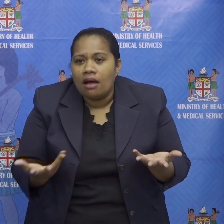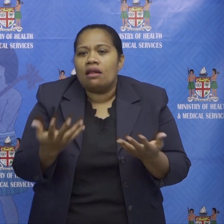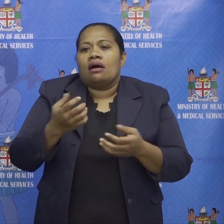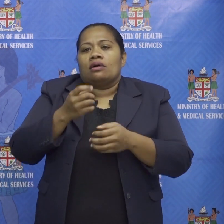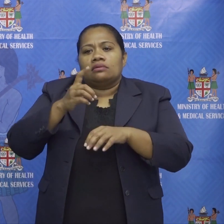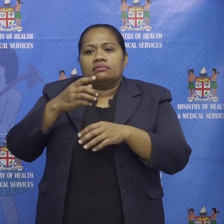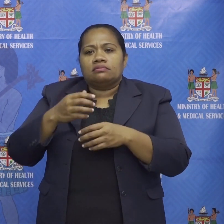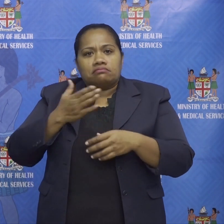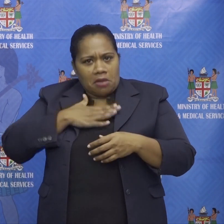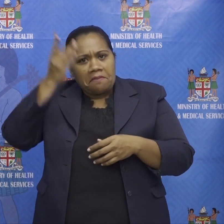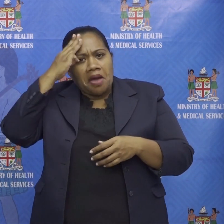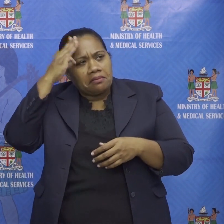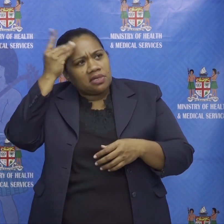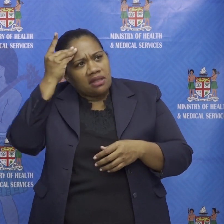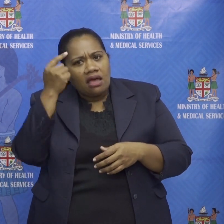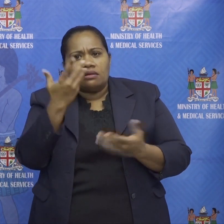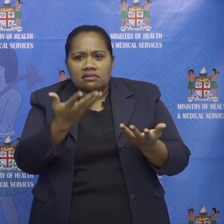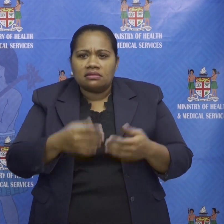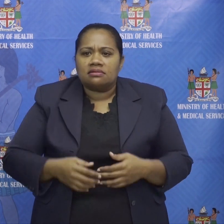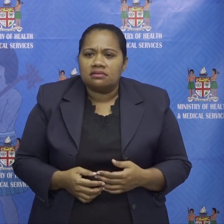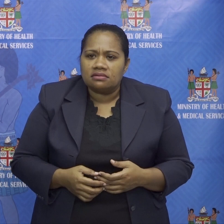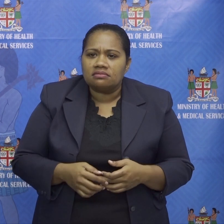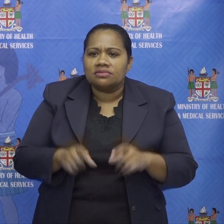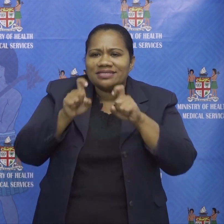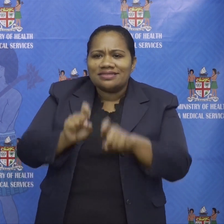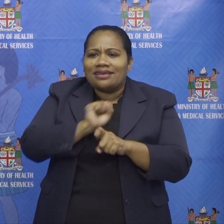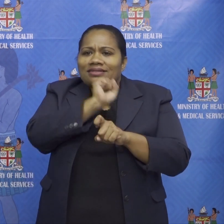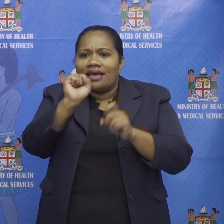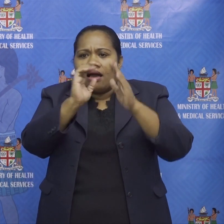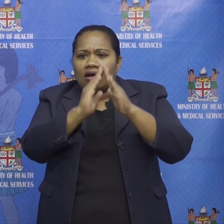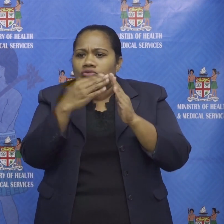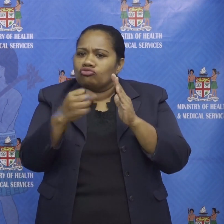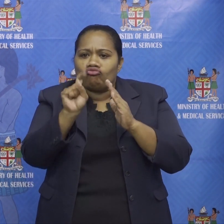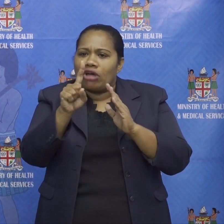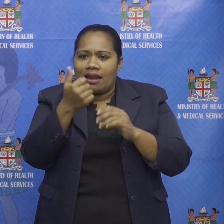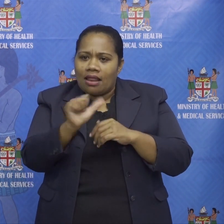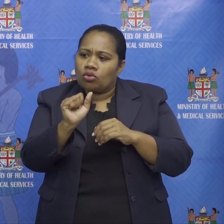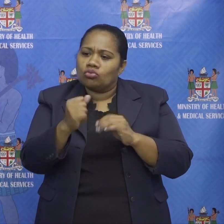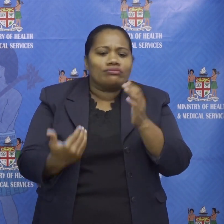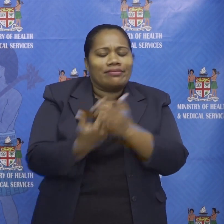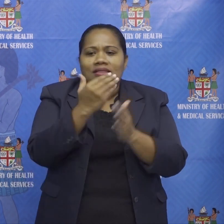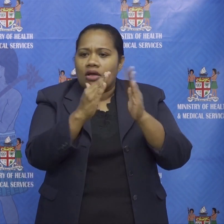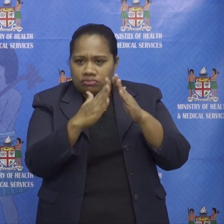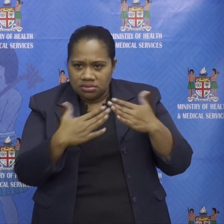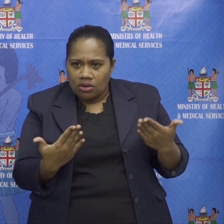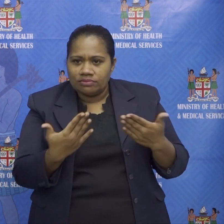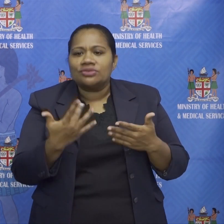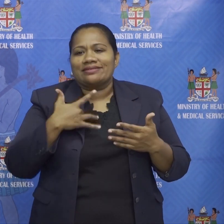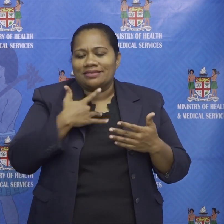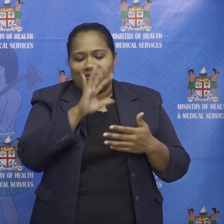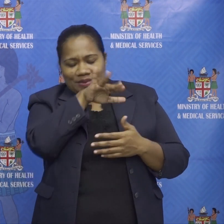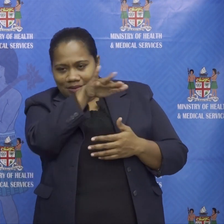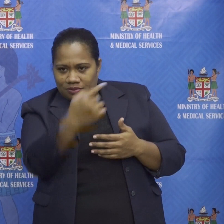family including my mom and dad who i have to stay in their house nobody is allowed to go inside now they stay by themselves